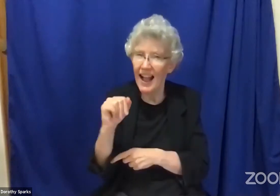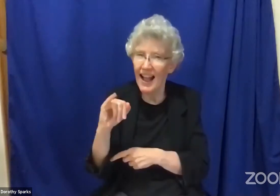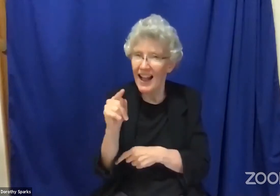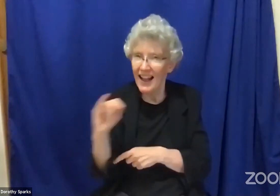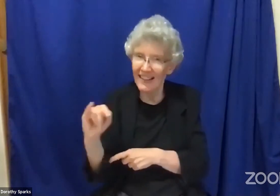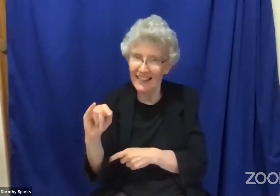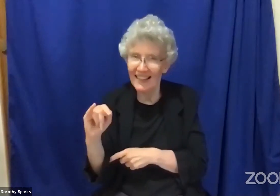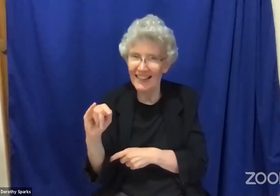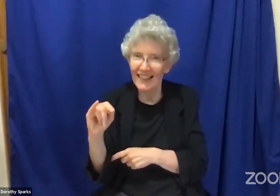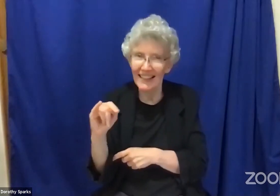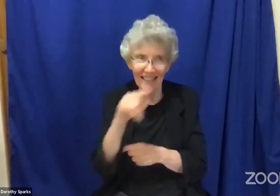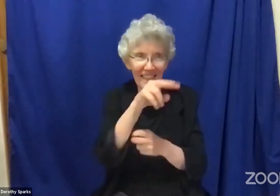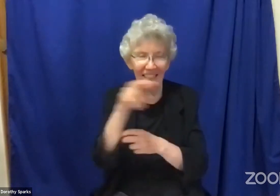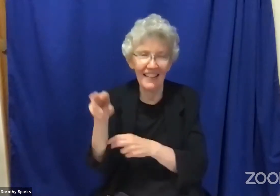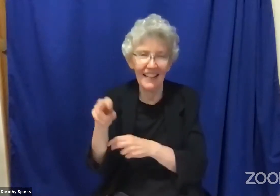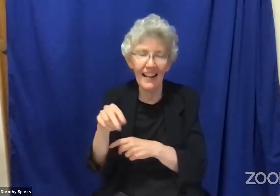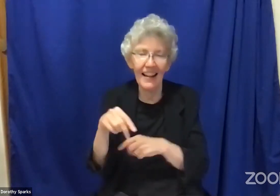trip to Africa and to Haiti